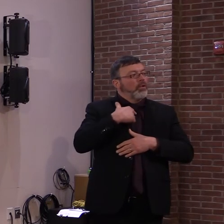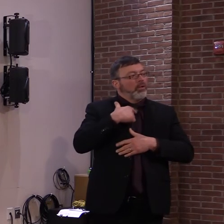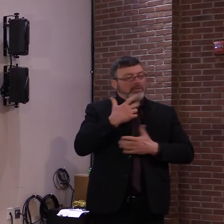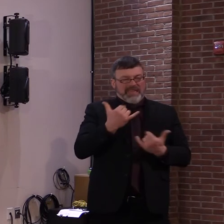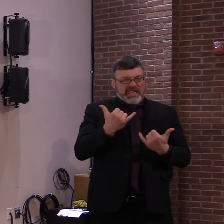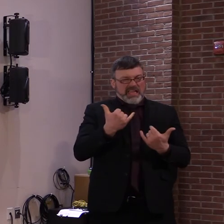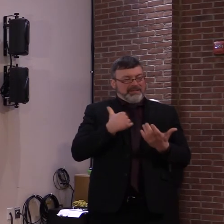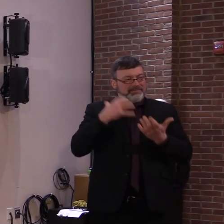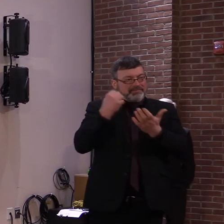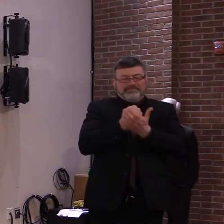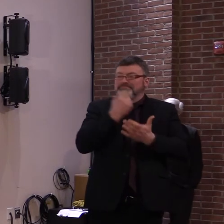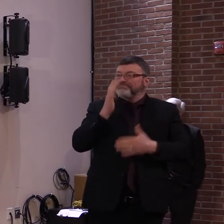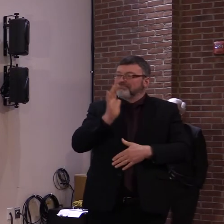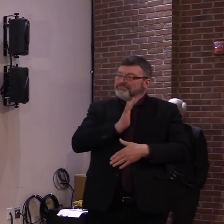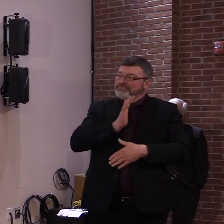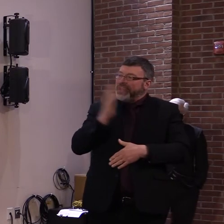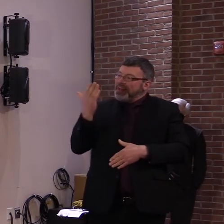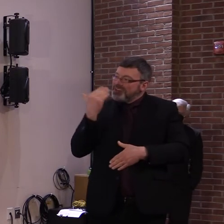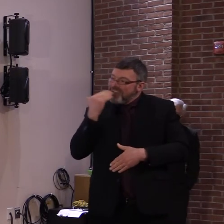think you're impolite, Steve.